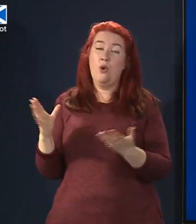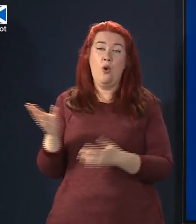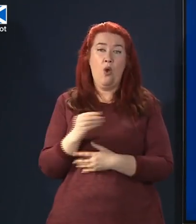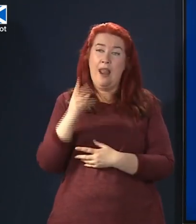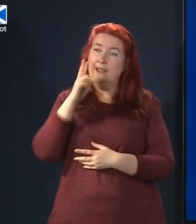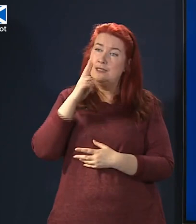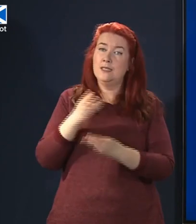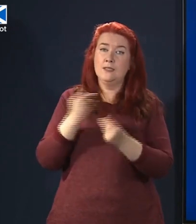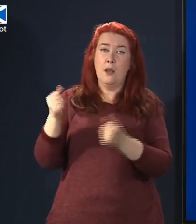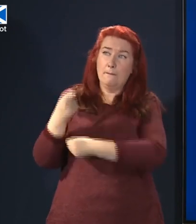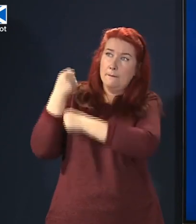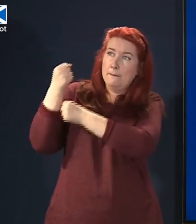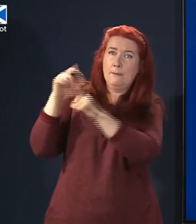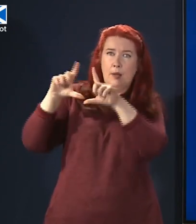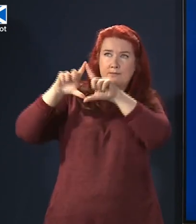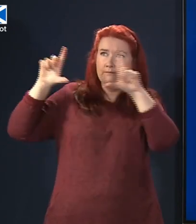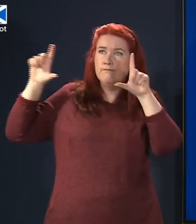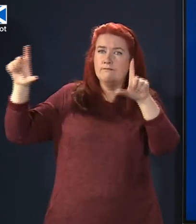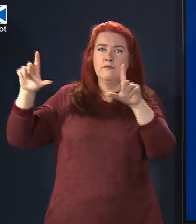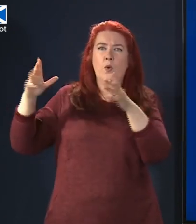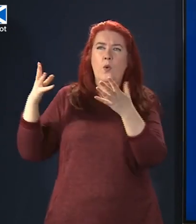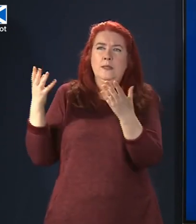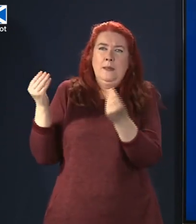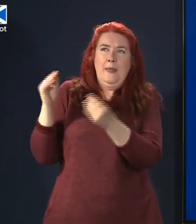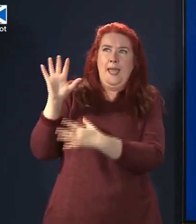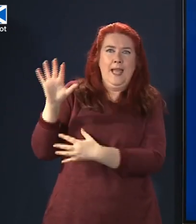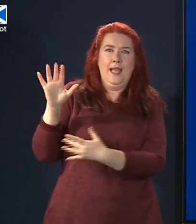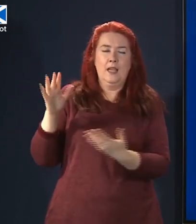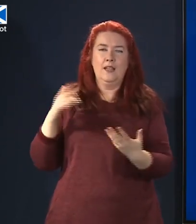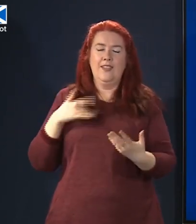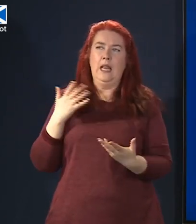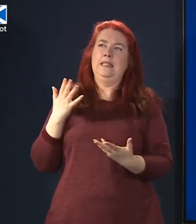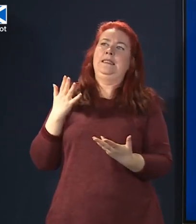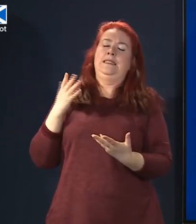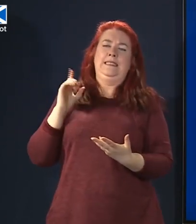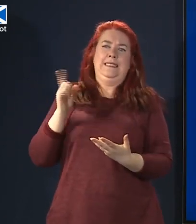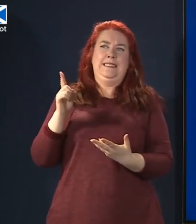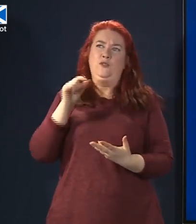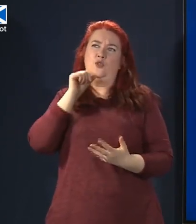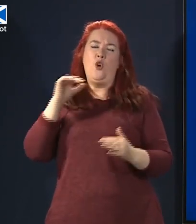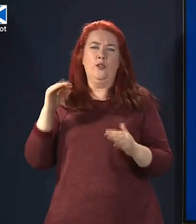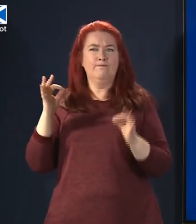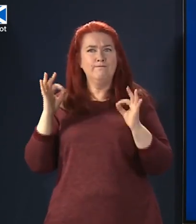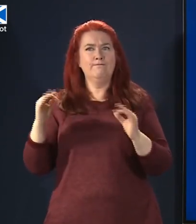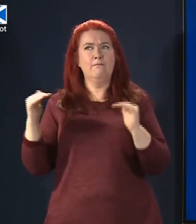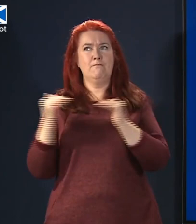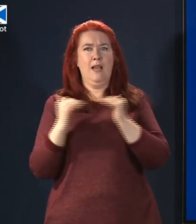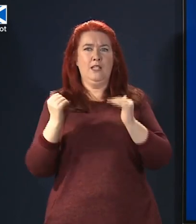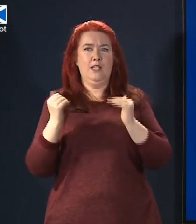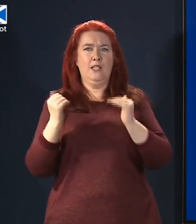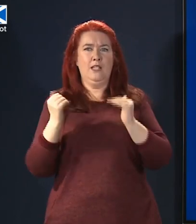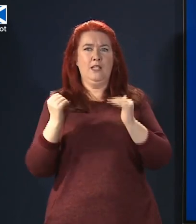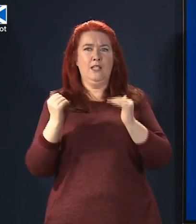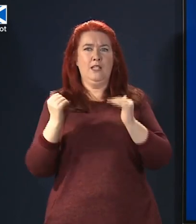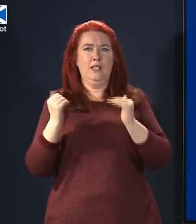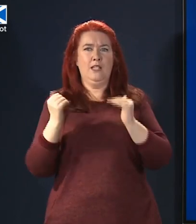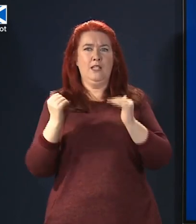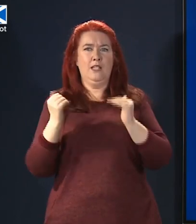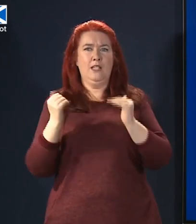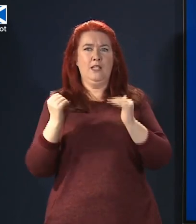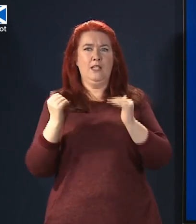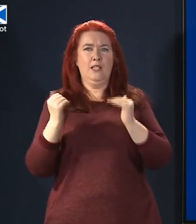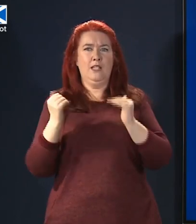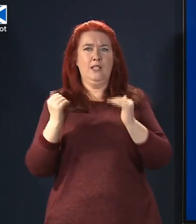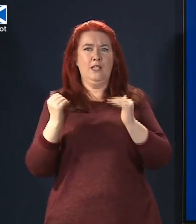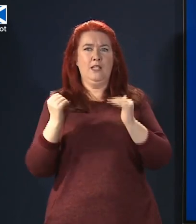placards or signs that would not align with my views on the topic of the demonstration and